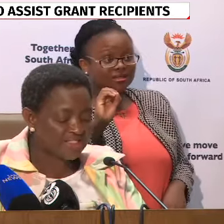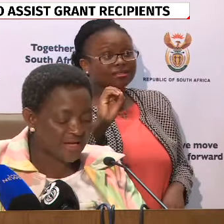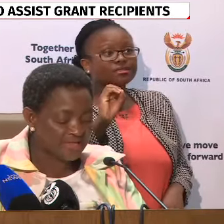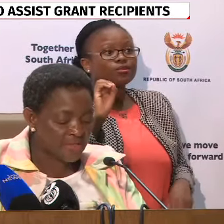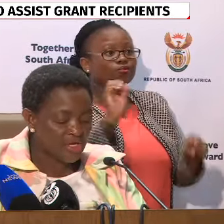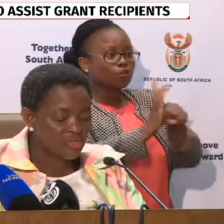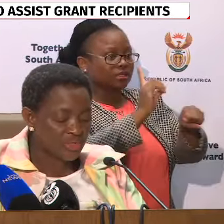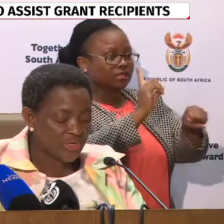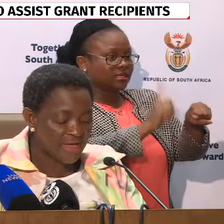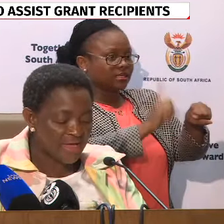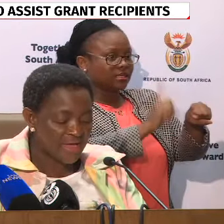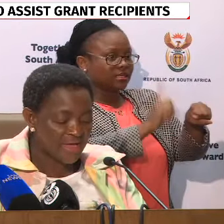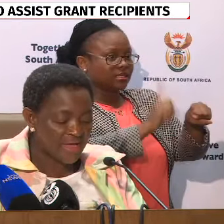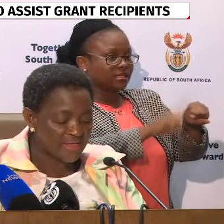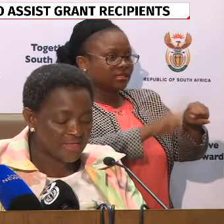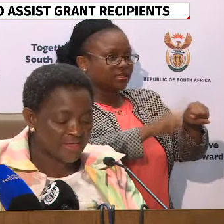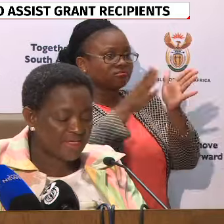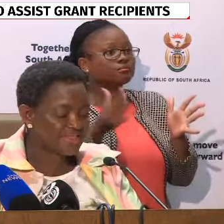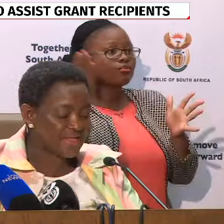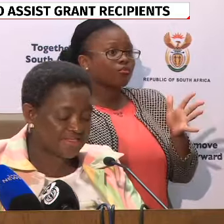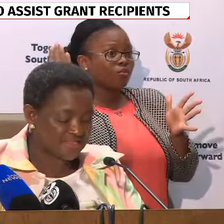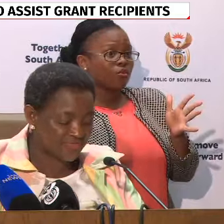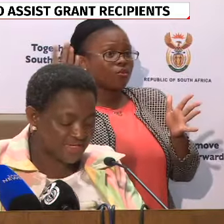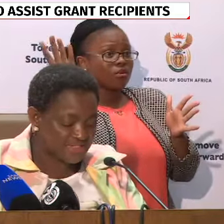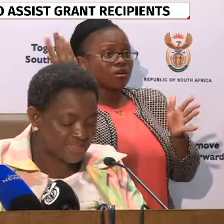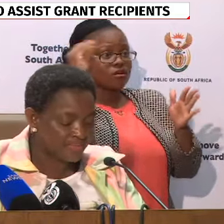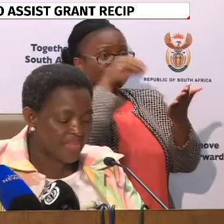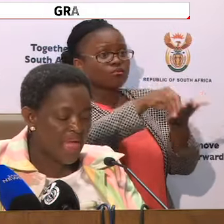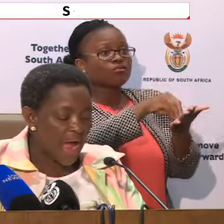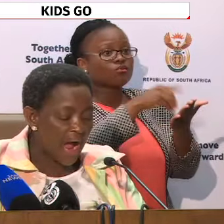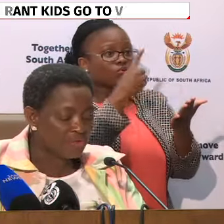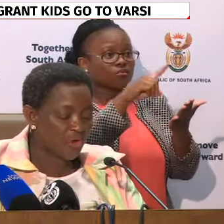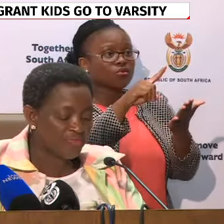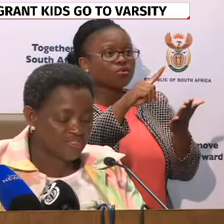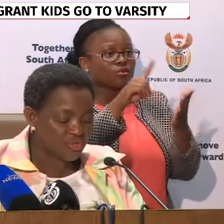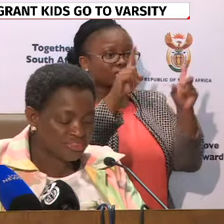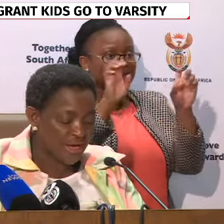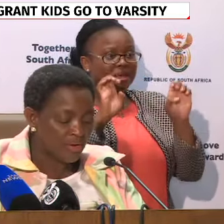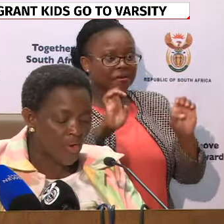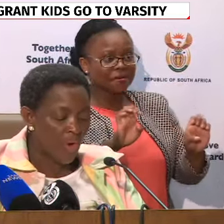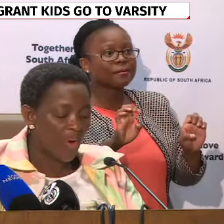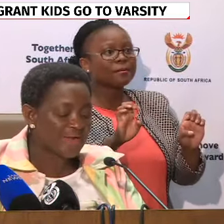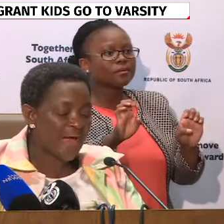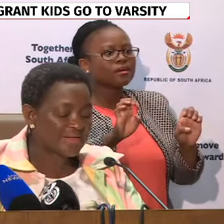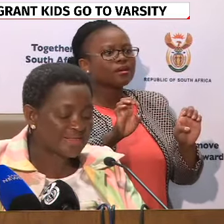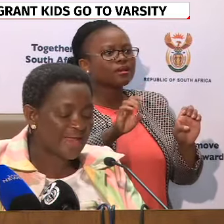registered to write for the National Senior Certificate. Out of this total,